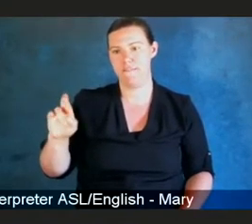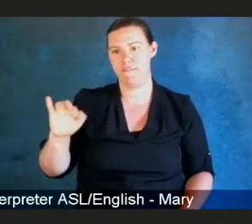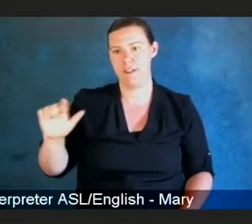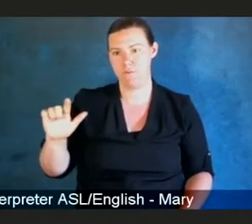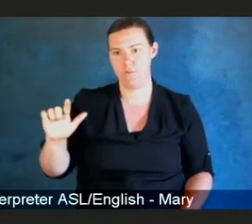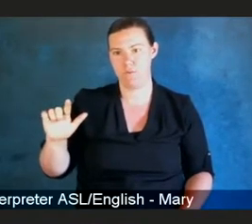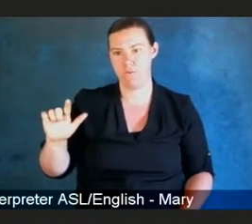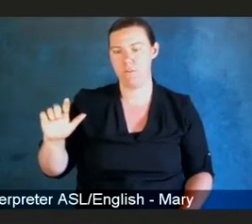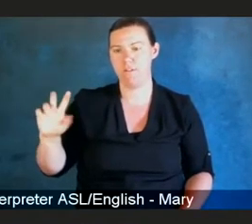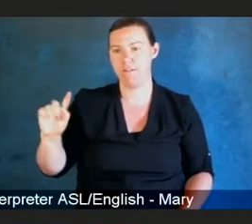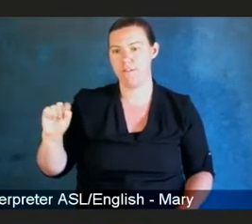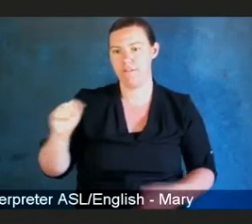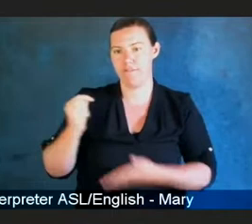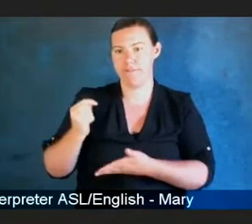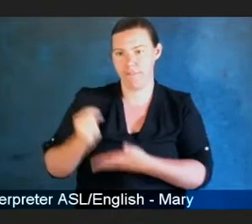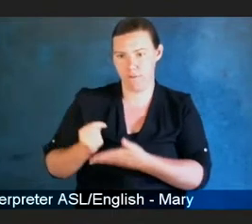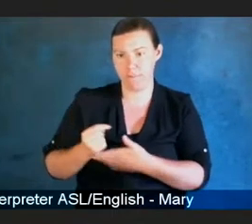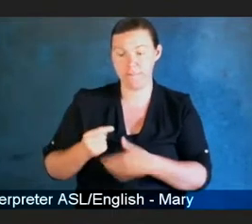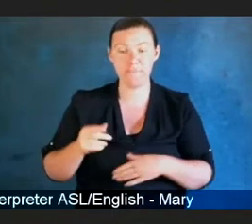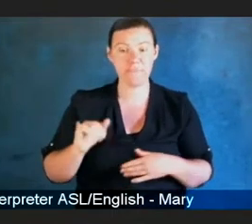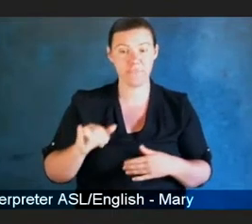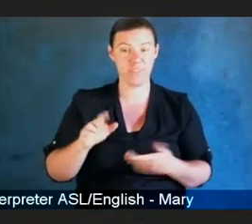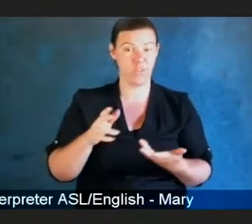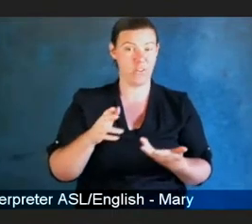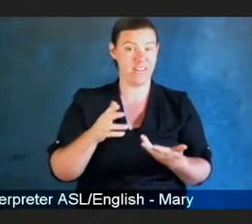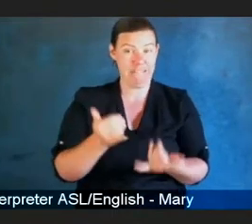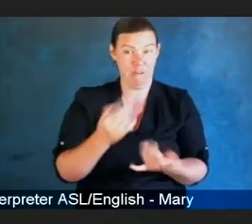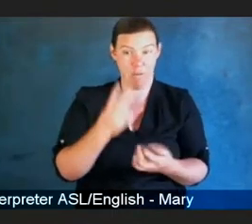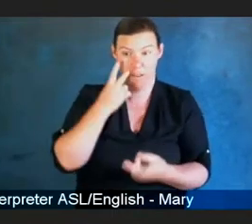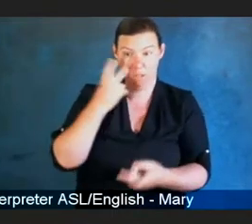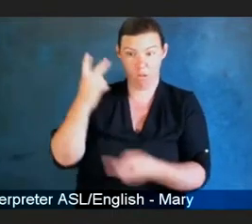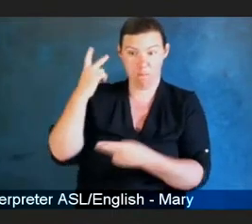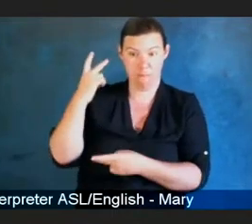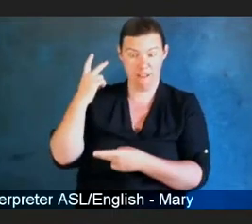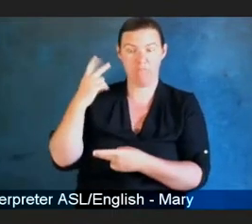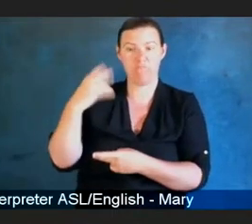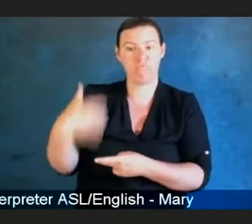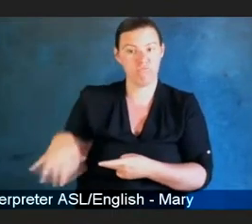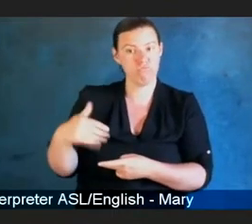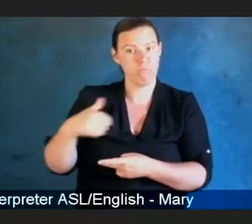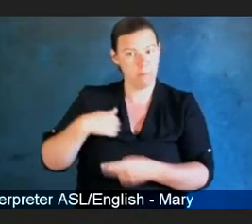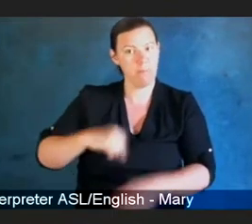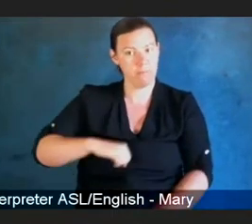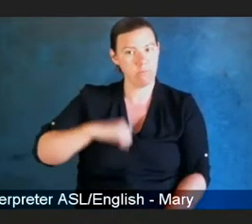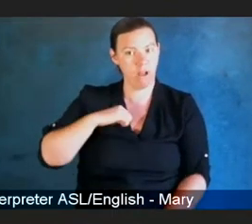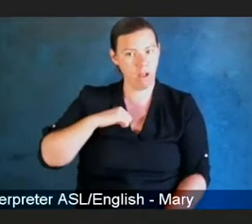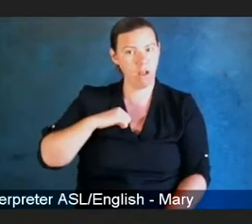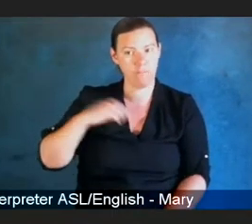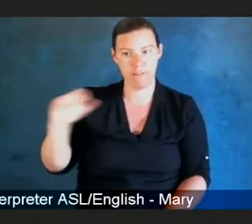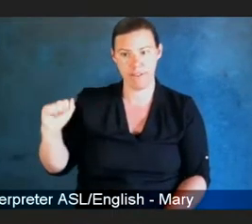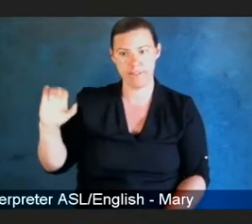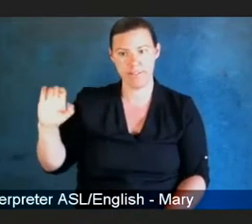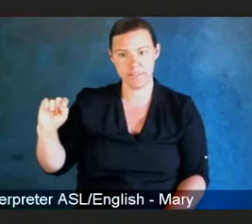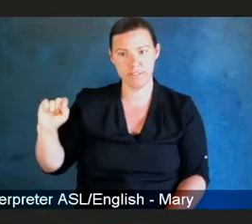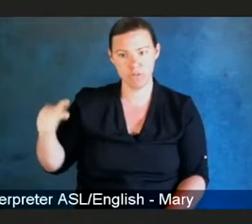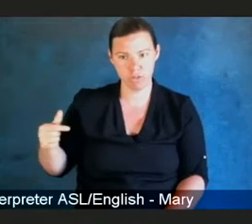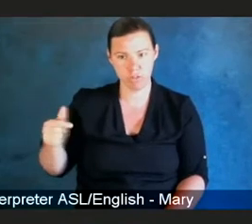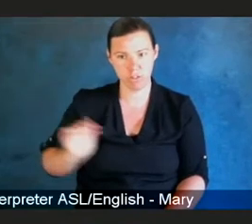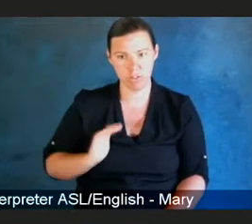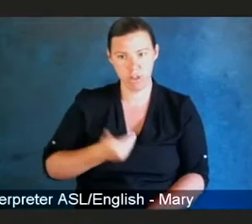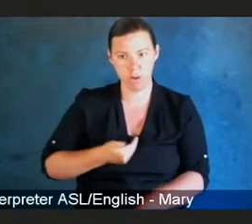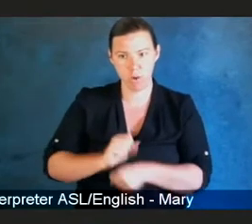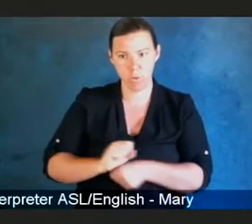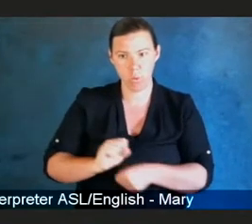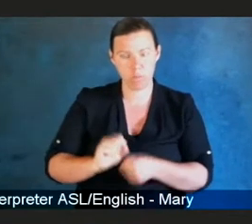I was very proud of what the ACDG accomplished in that period. I was also proud of what role